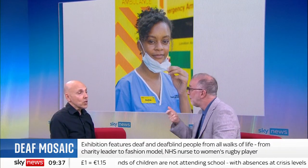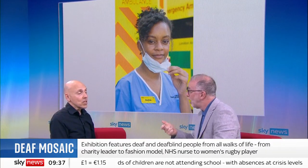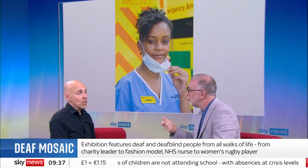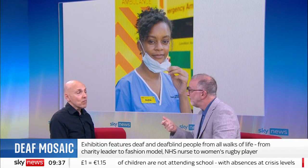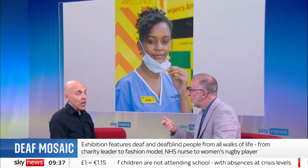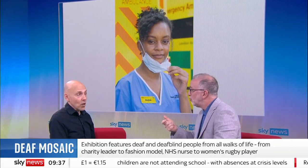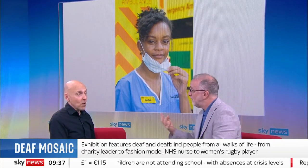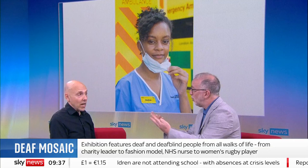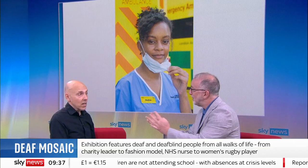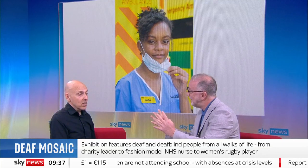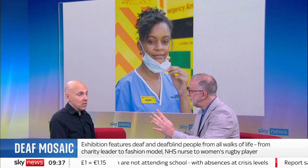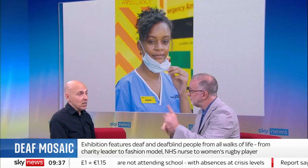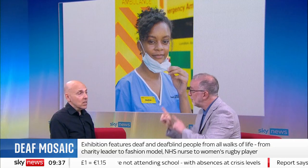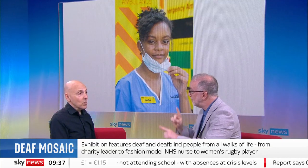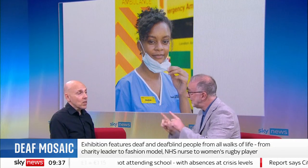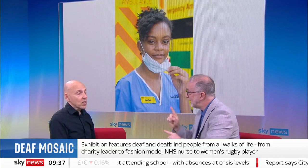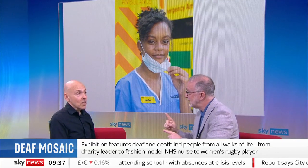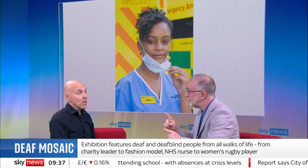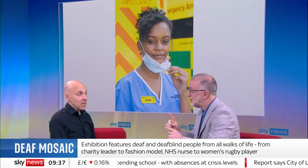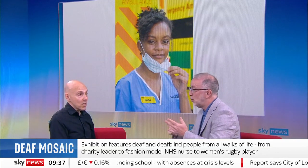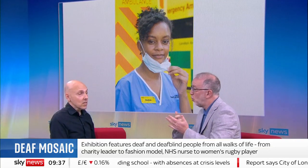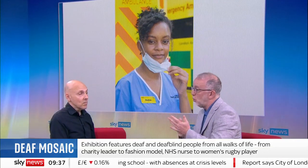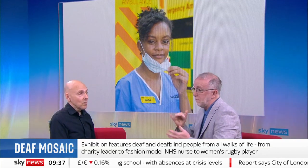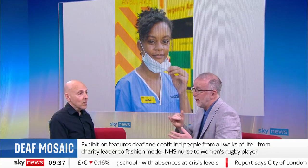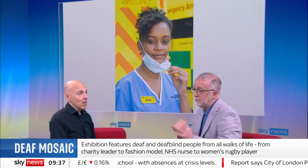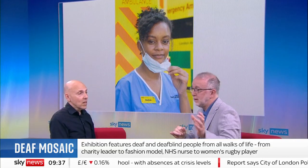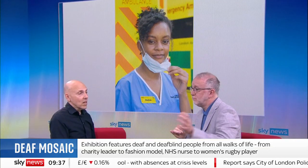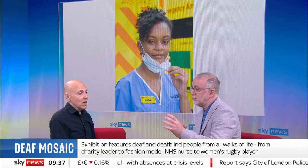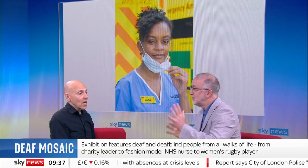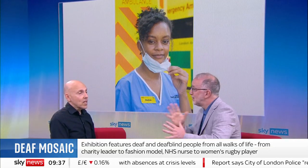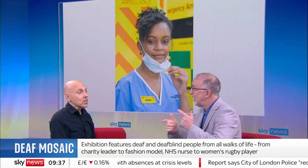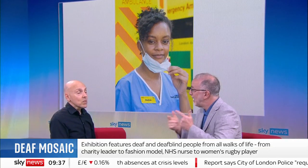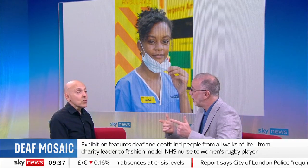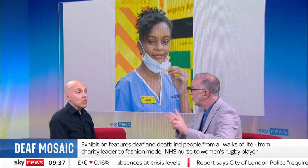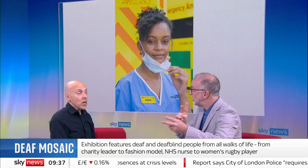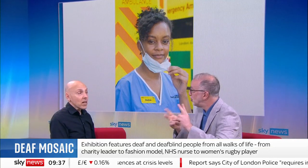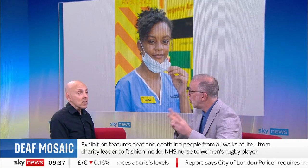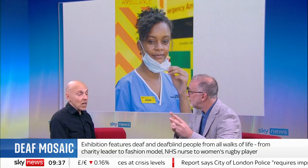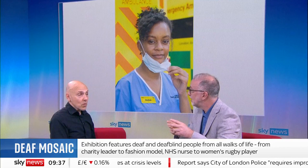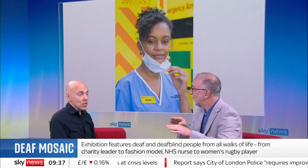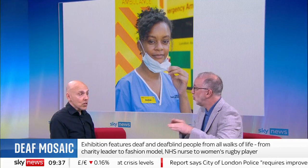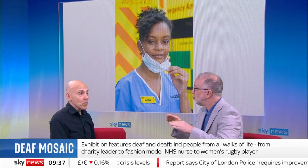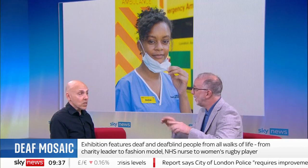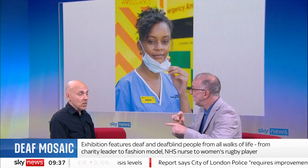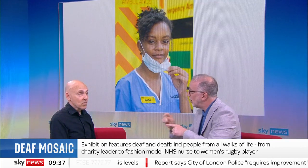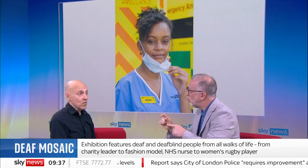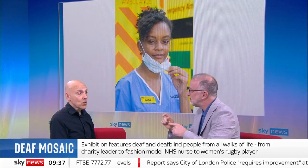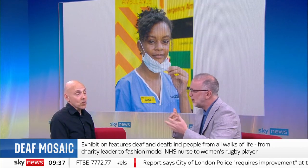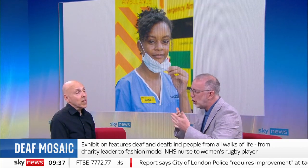uses a radio mic with her team meetings and sometimes she'll bring in a sign language interpreter for training